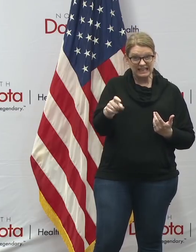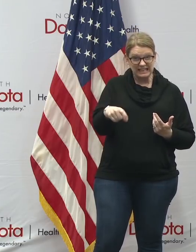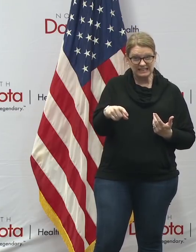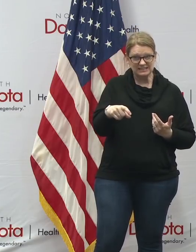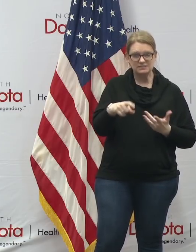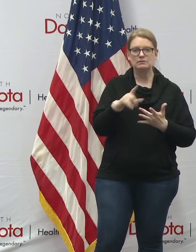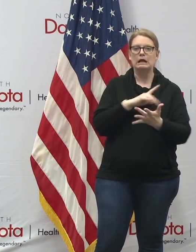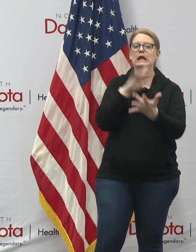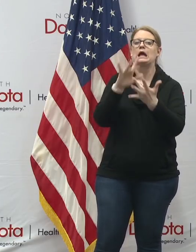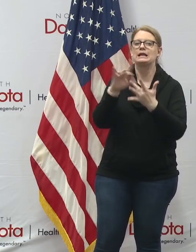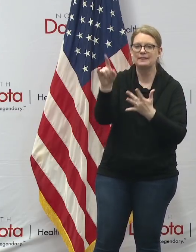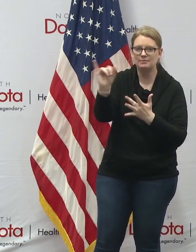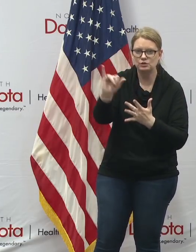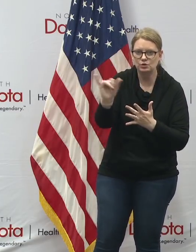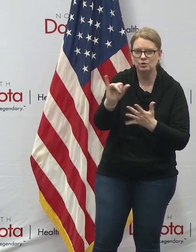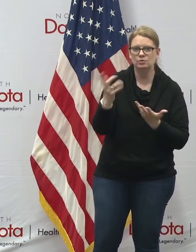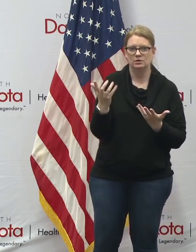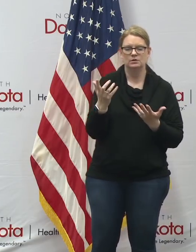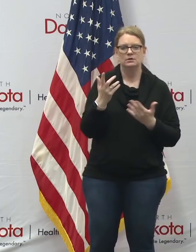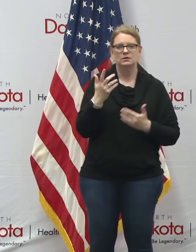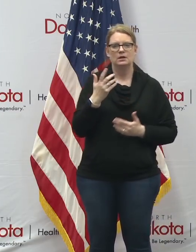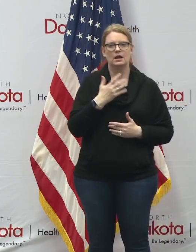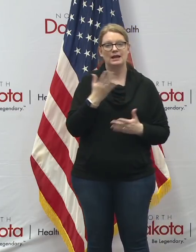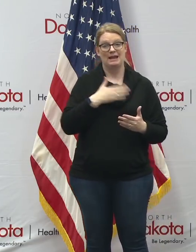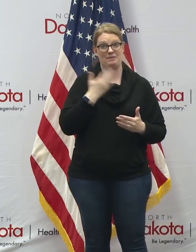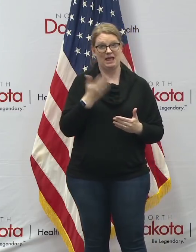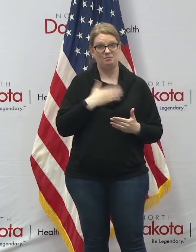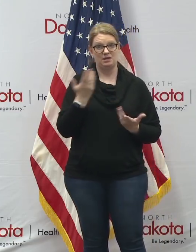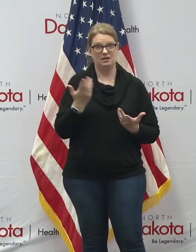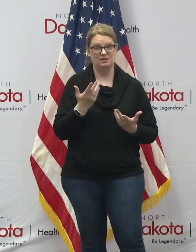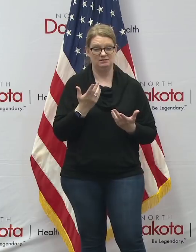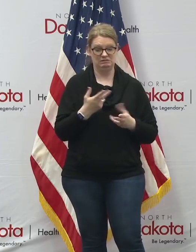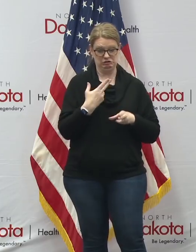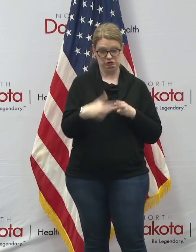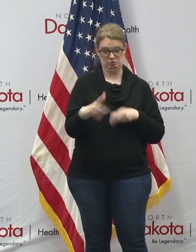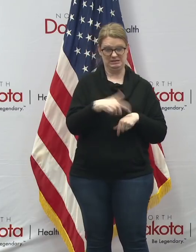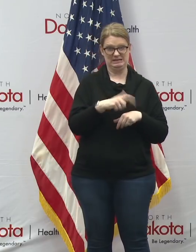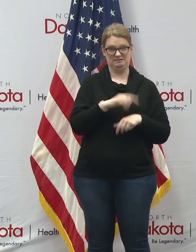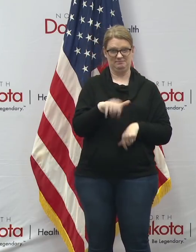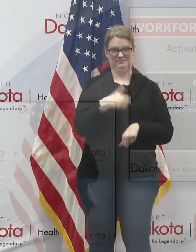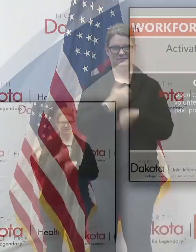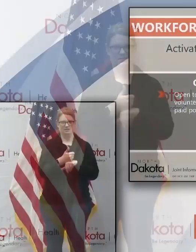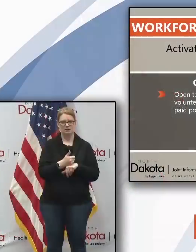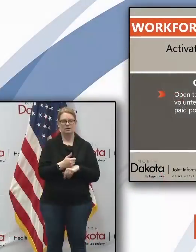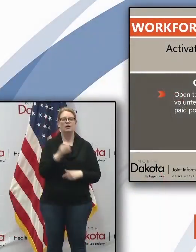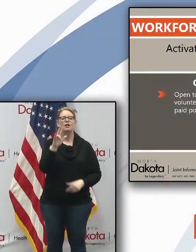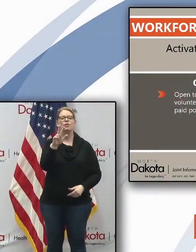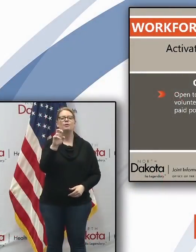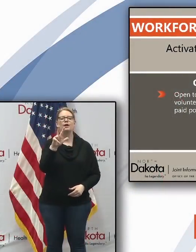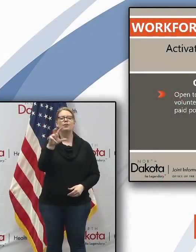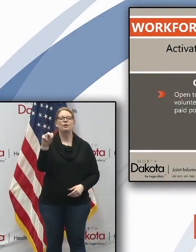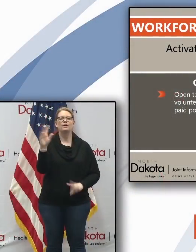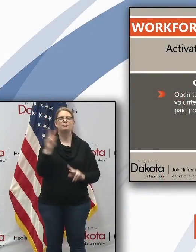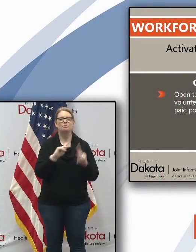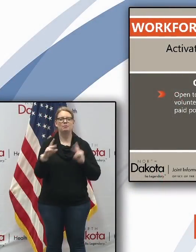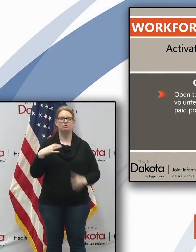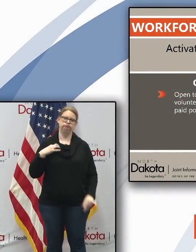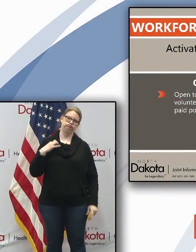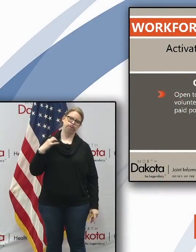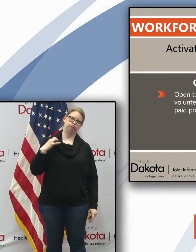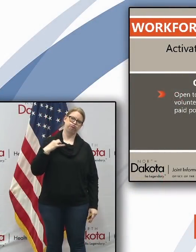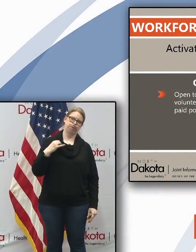uh coordination center as well i'm pleased to report that in the brief time we've had this up 330 people have already